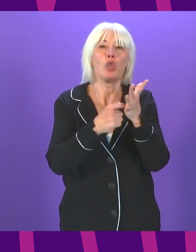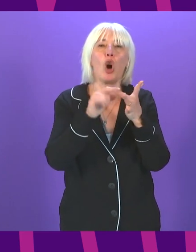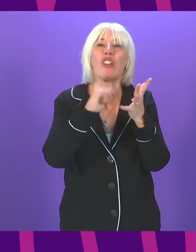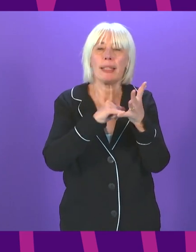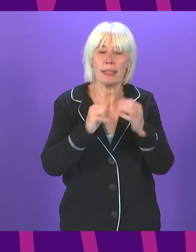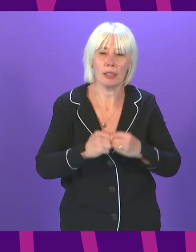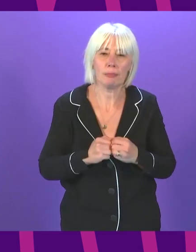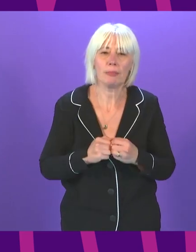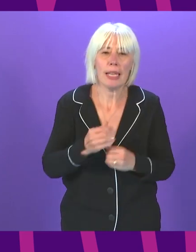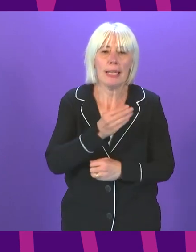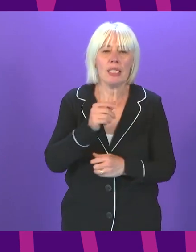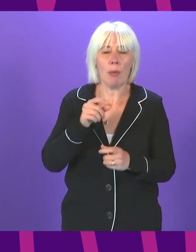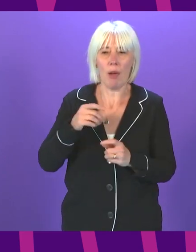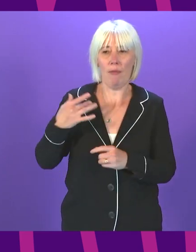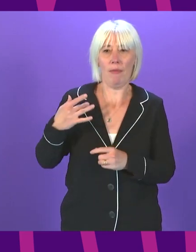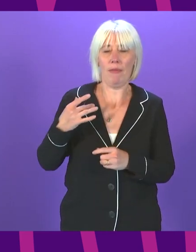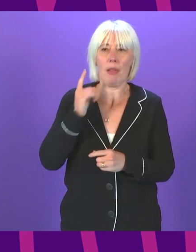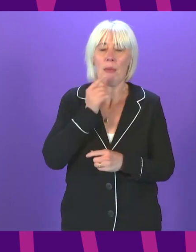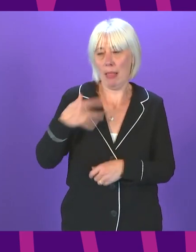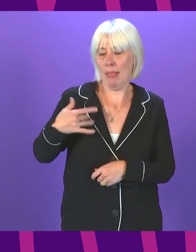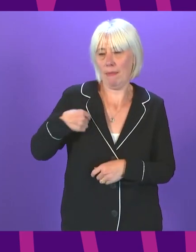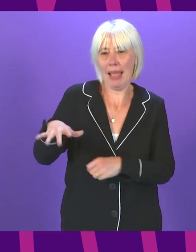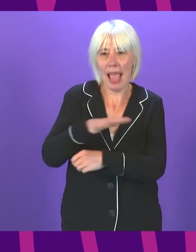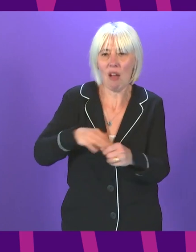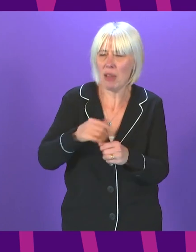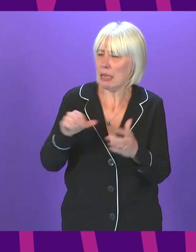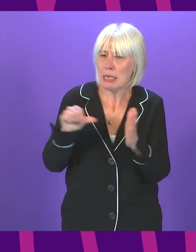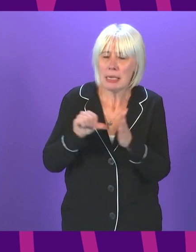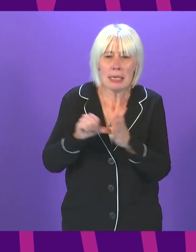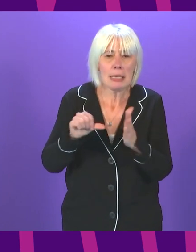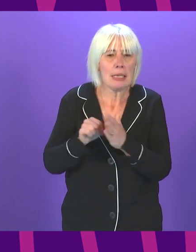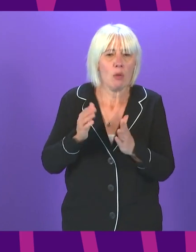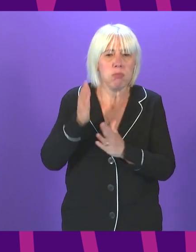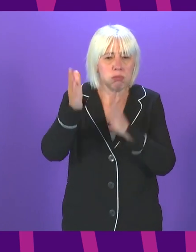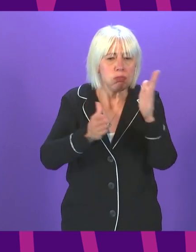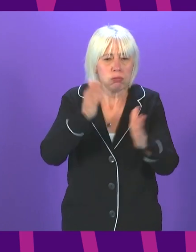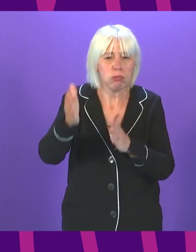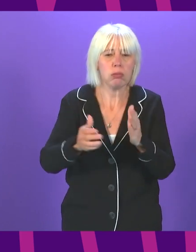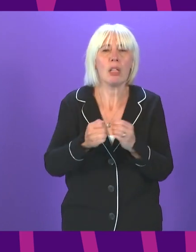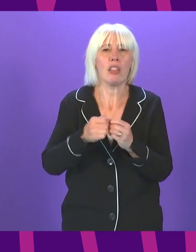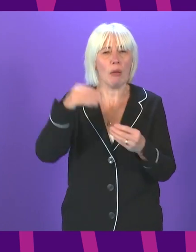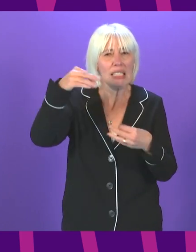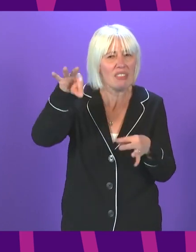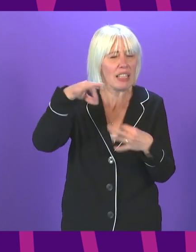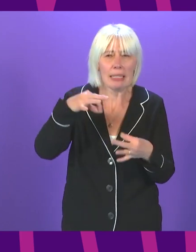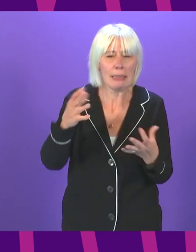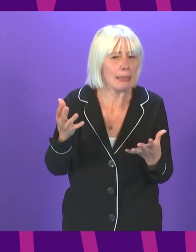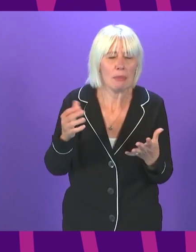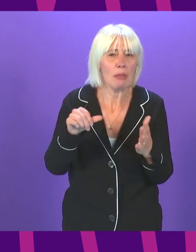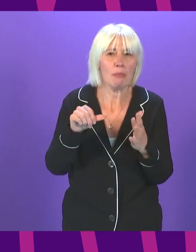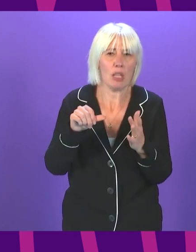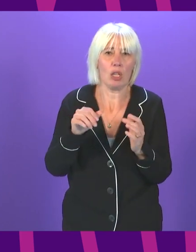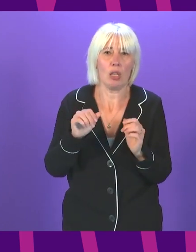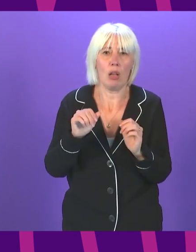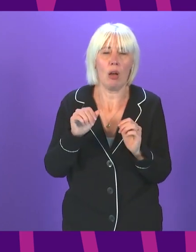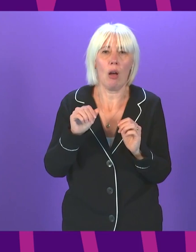of mine have had issues with accessing local services such as cafes and restaurants who are visiting France. Scotland's paper COVID vaccination certification is